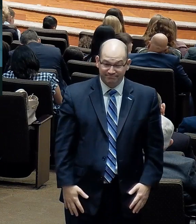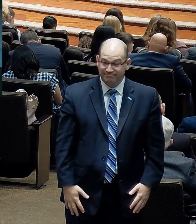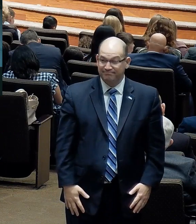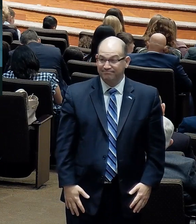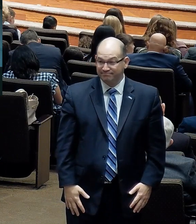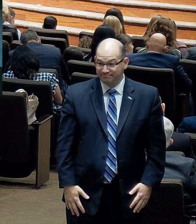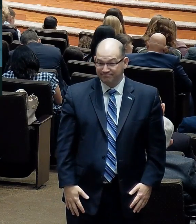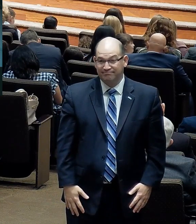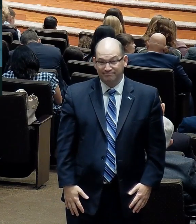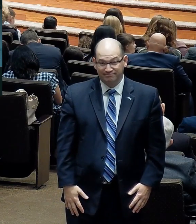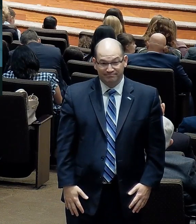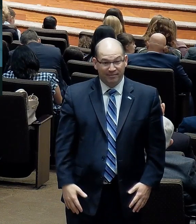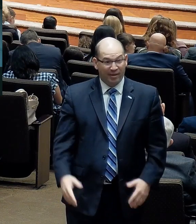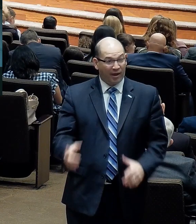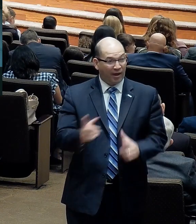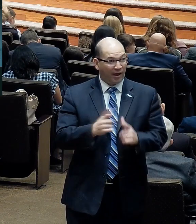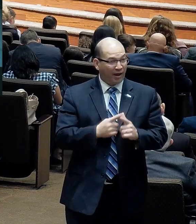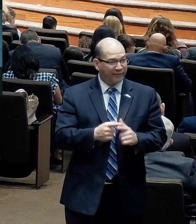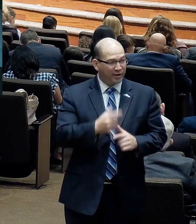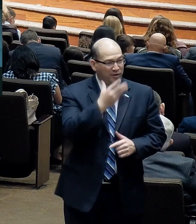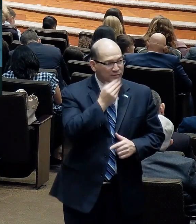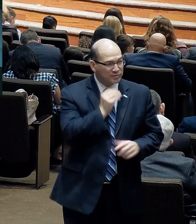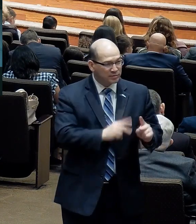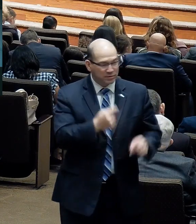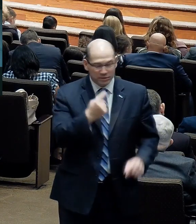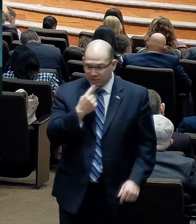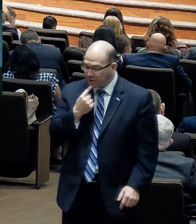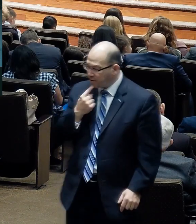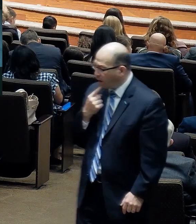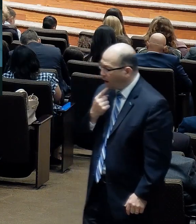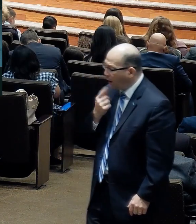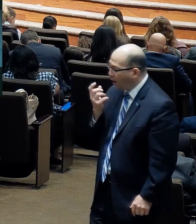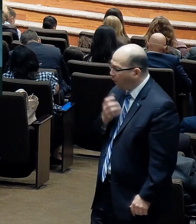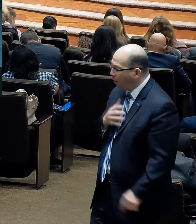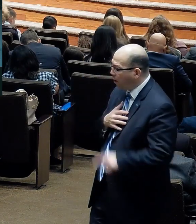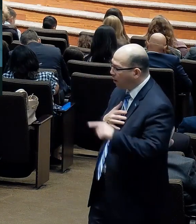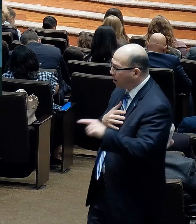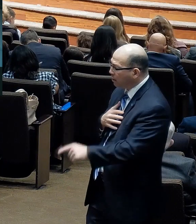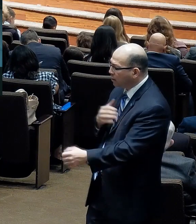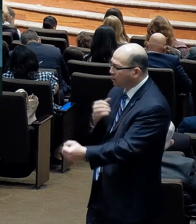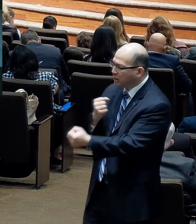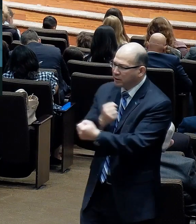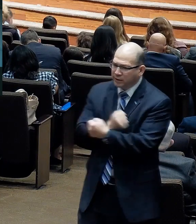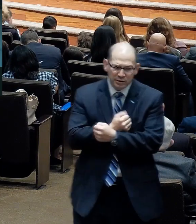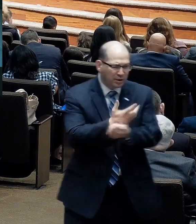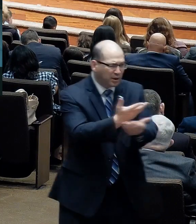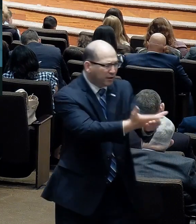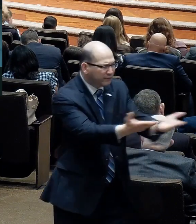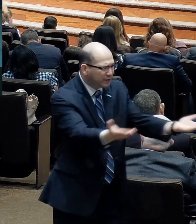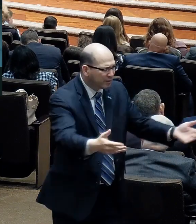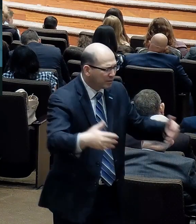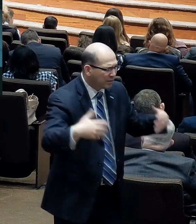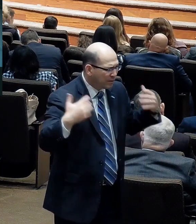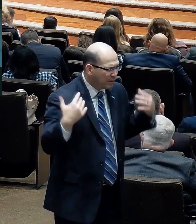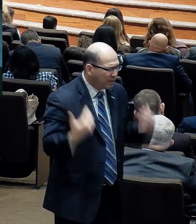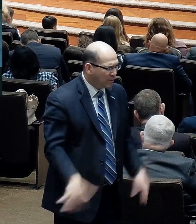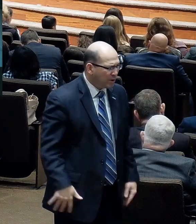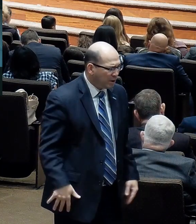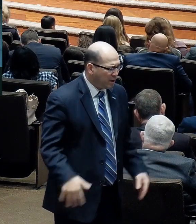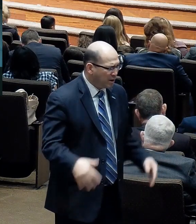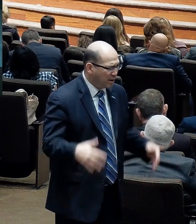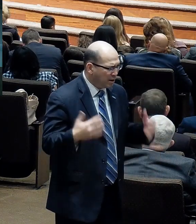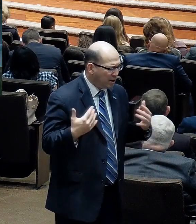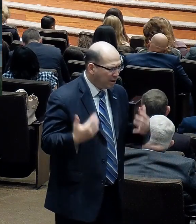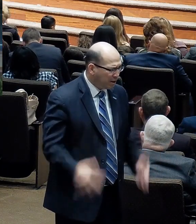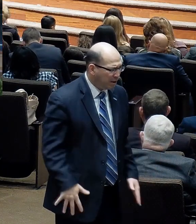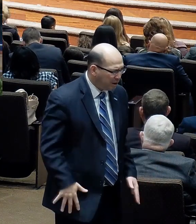Then said the Jews, behold how he loved them. It was through